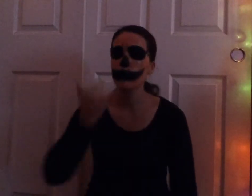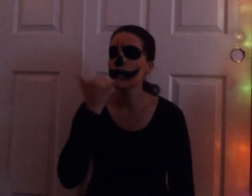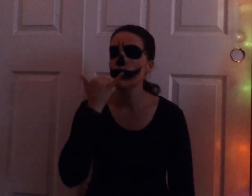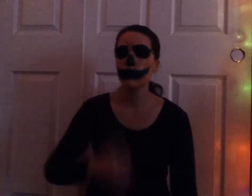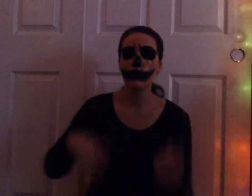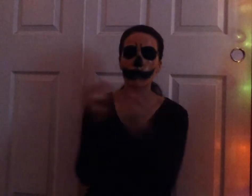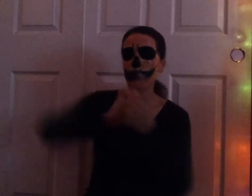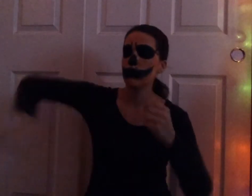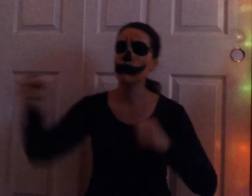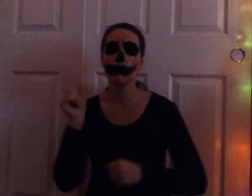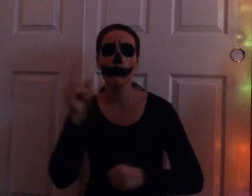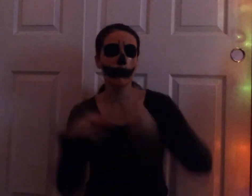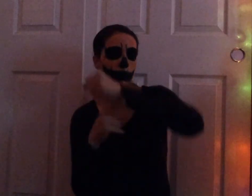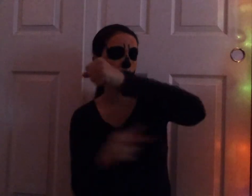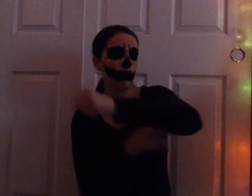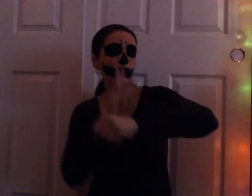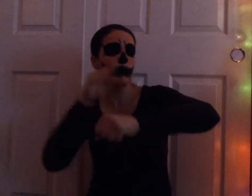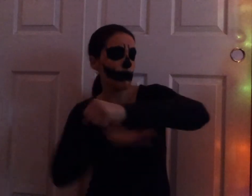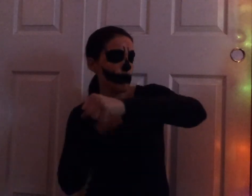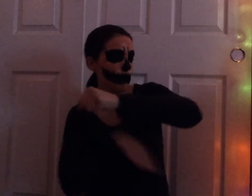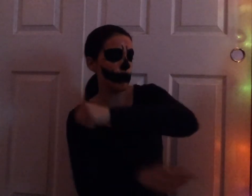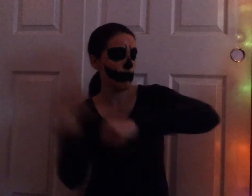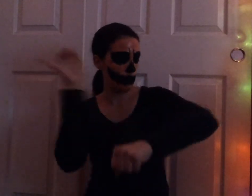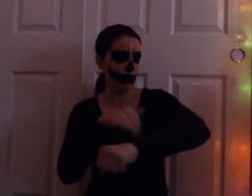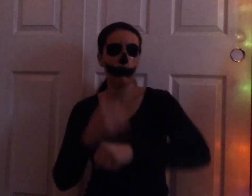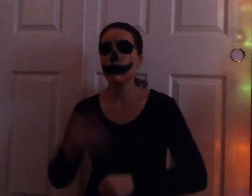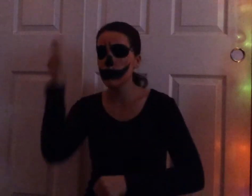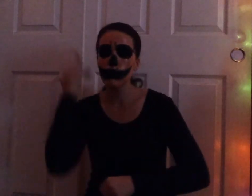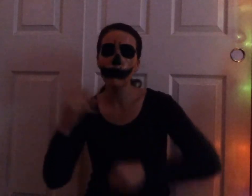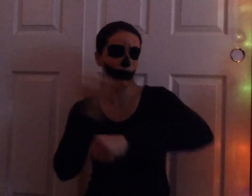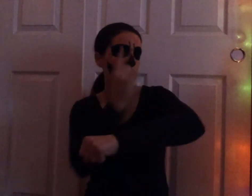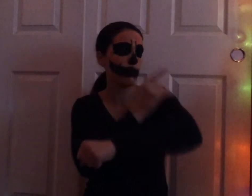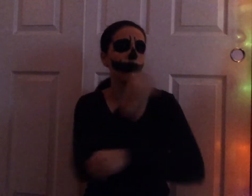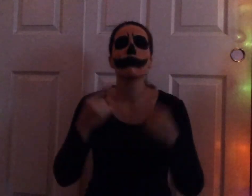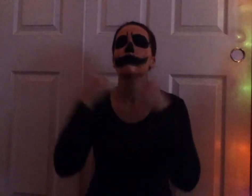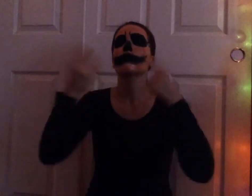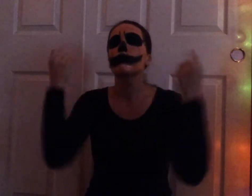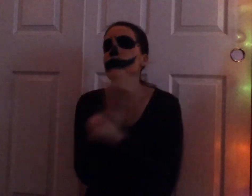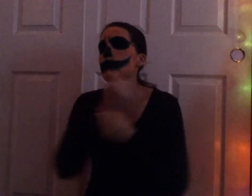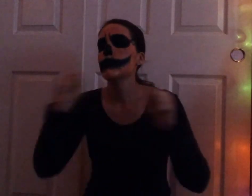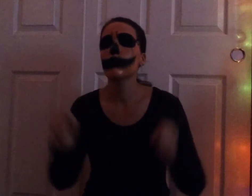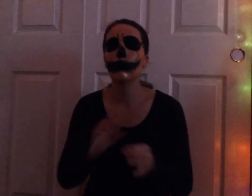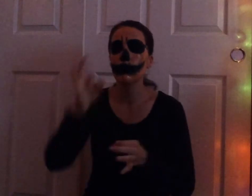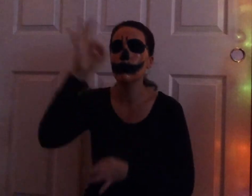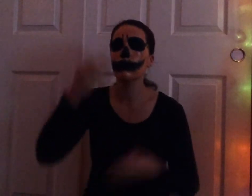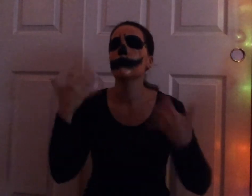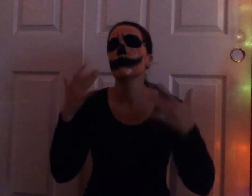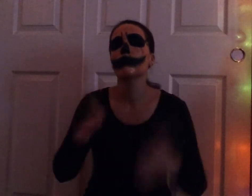I said, and look. Made for the bridge that spans the brook. Once you cross that bridge, my friend. The ghost